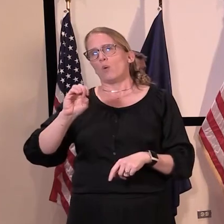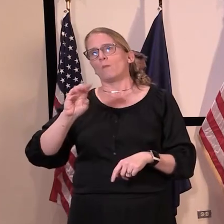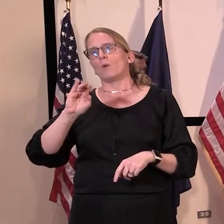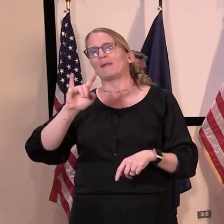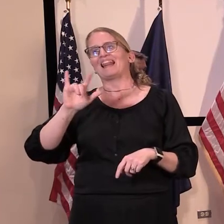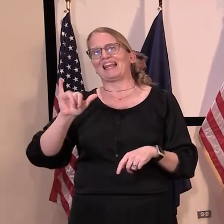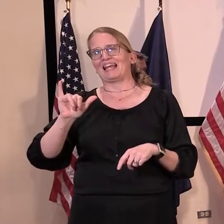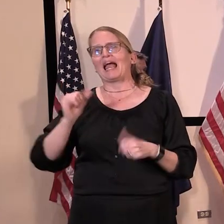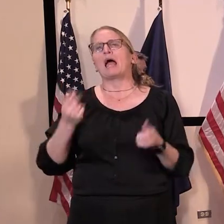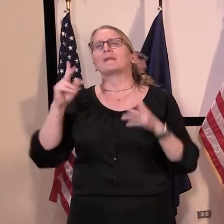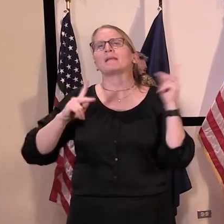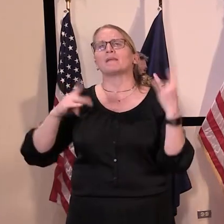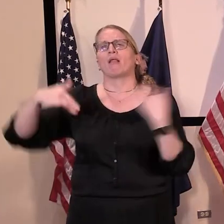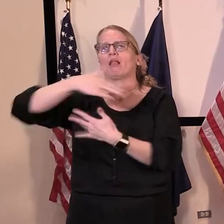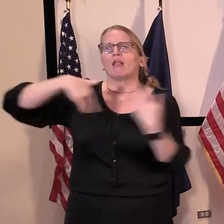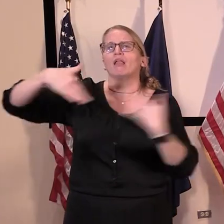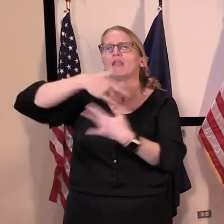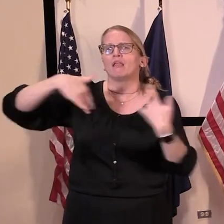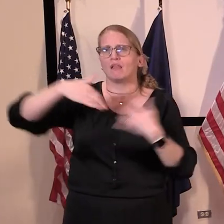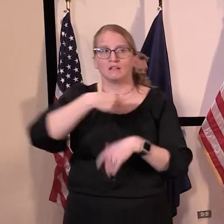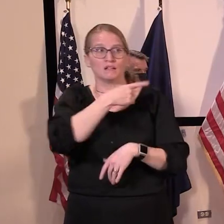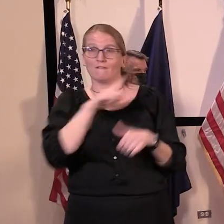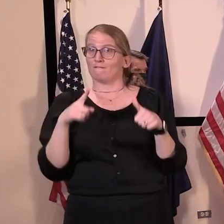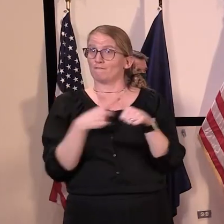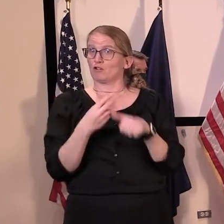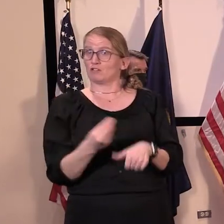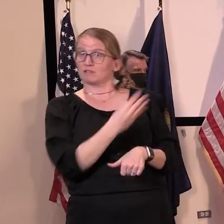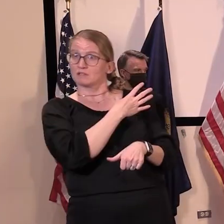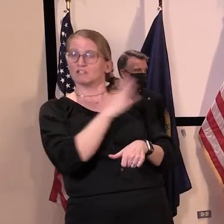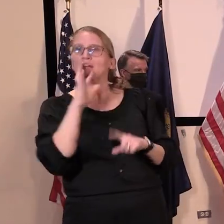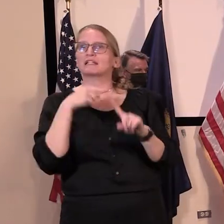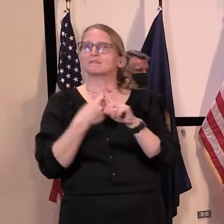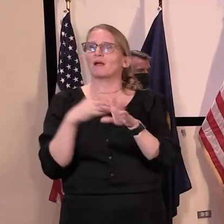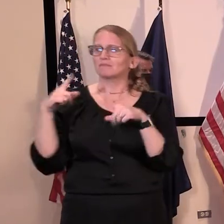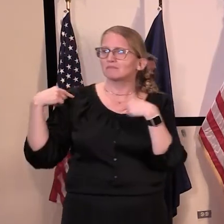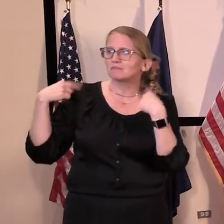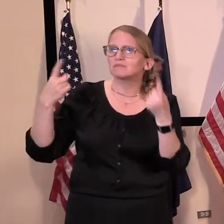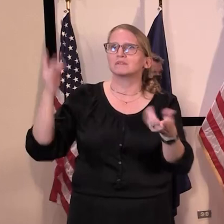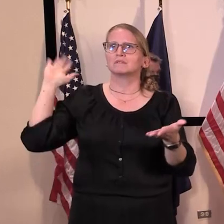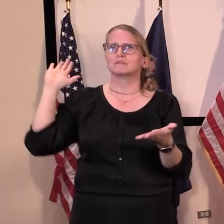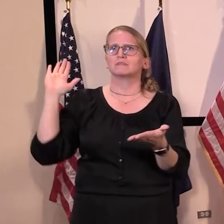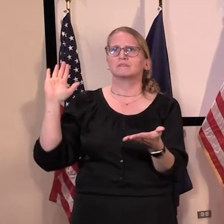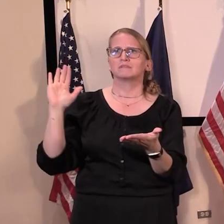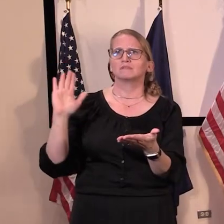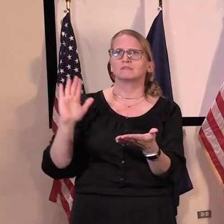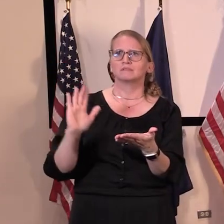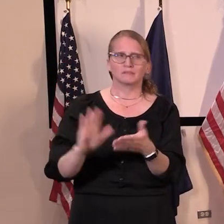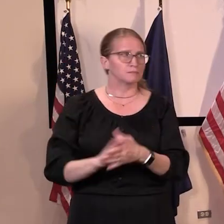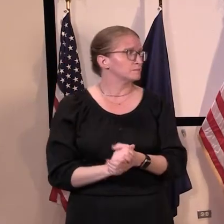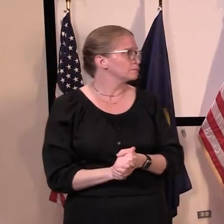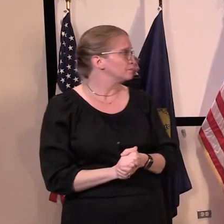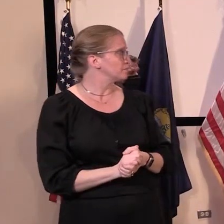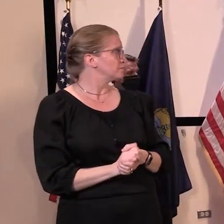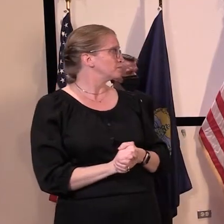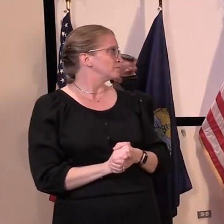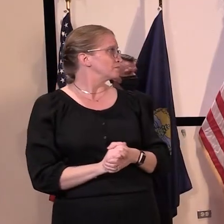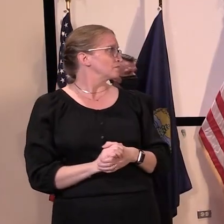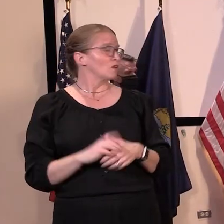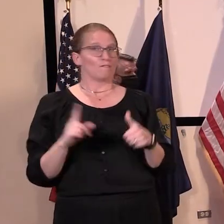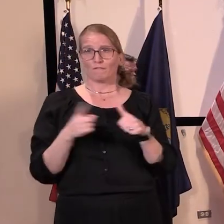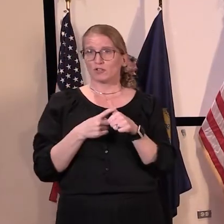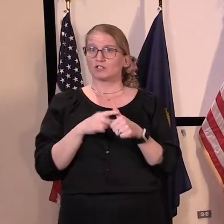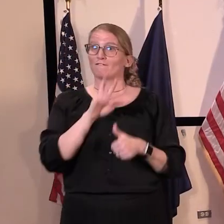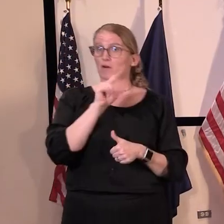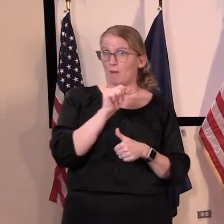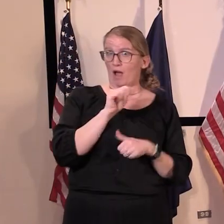slide illustrates the decrease in mobility in Vermont over time. First, for Vermont on the left, and then